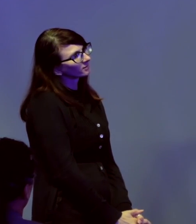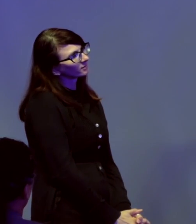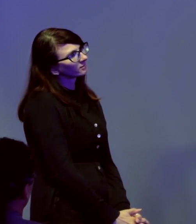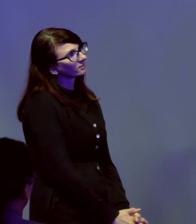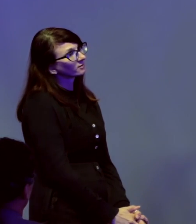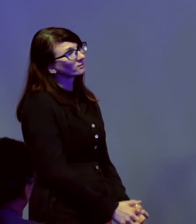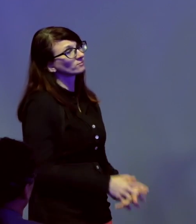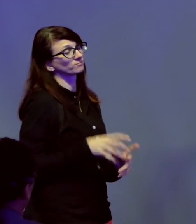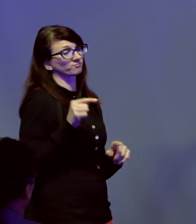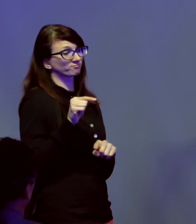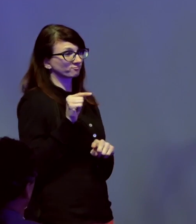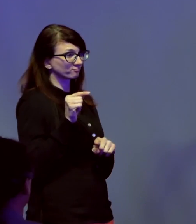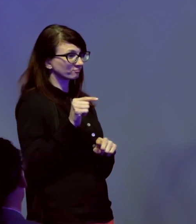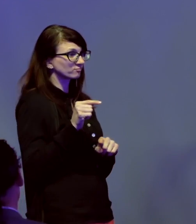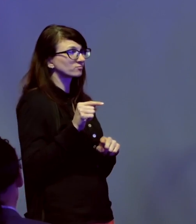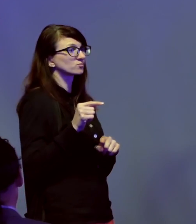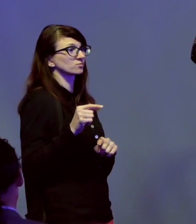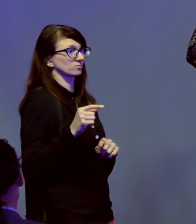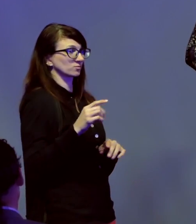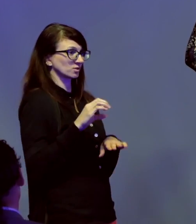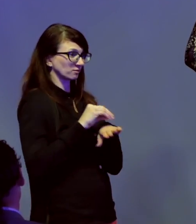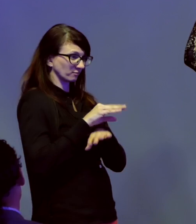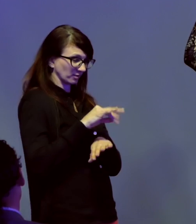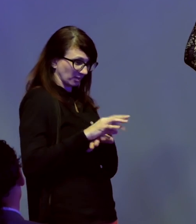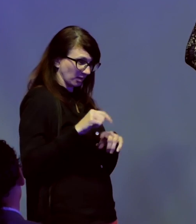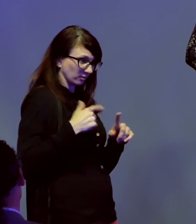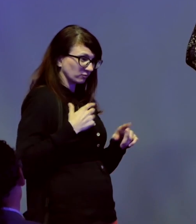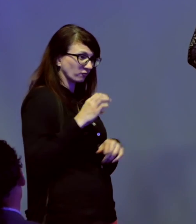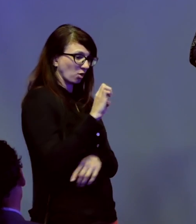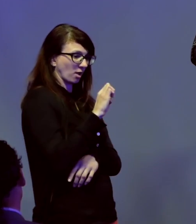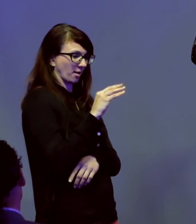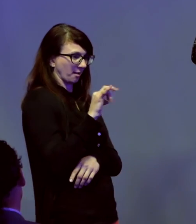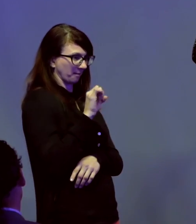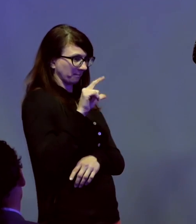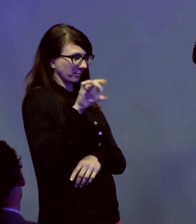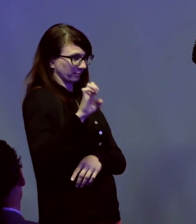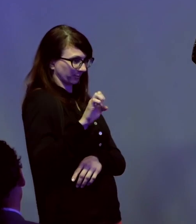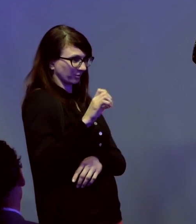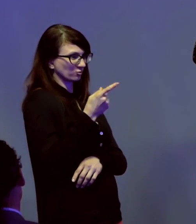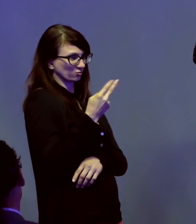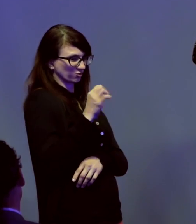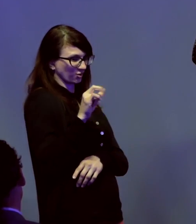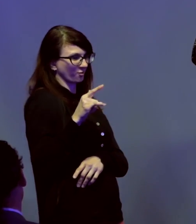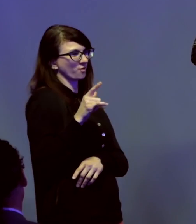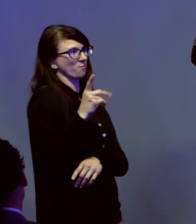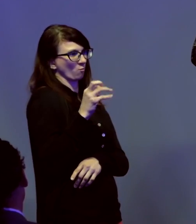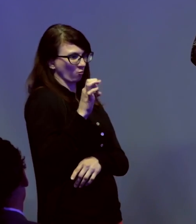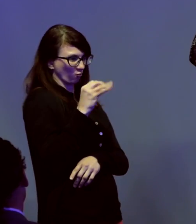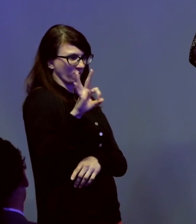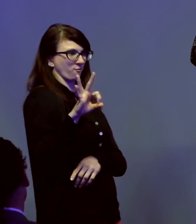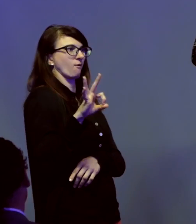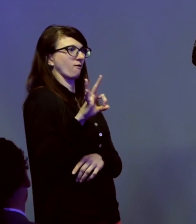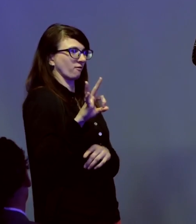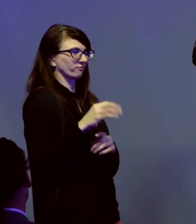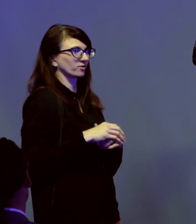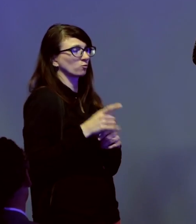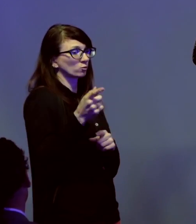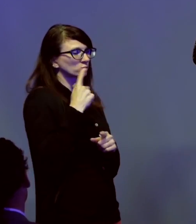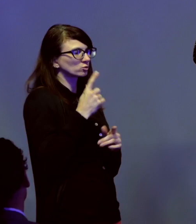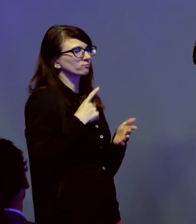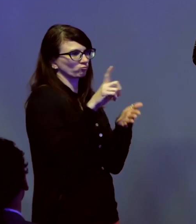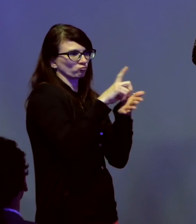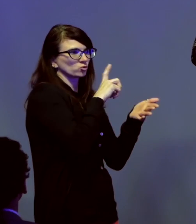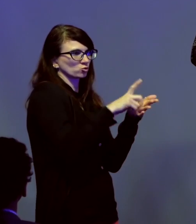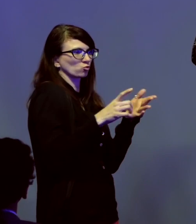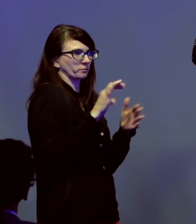Diane is of counsel at Emory, Chelly, Brinkerhoff, and Abadie, where she specializes in housing discrimination matters.